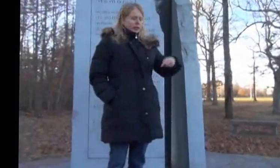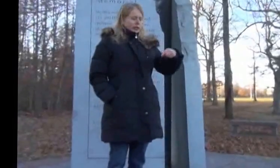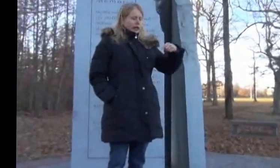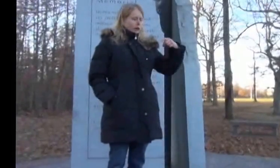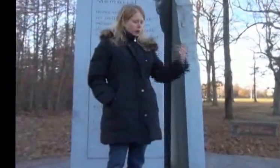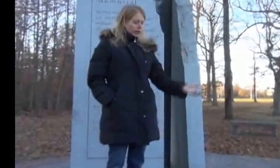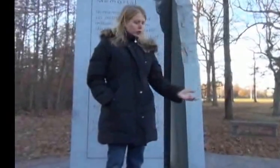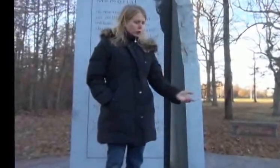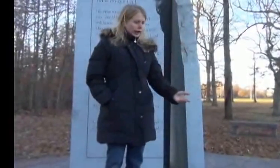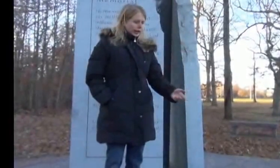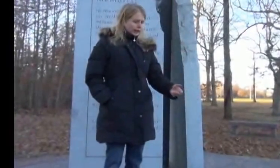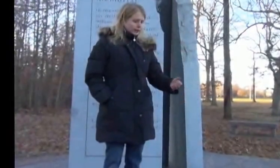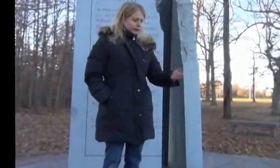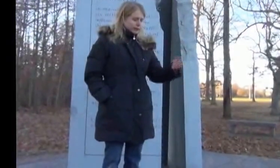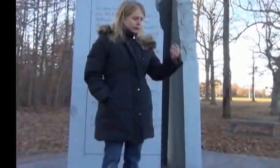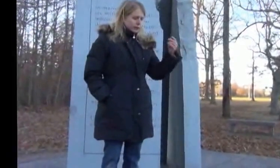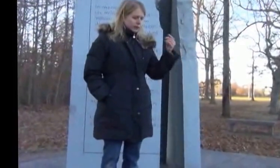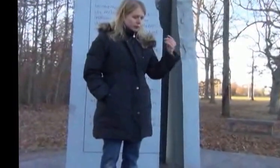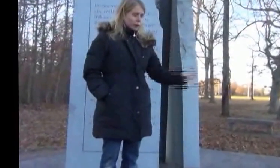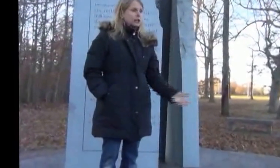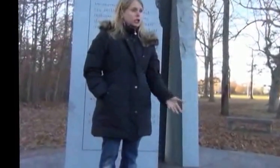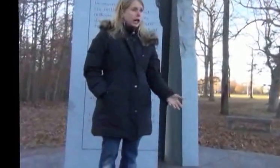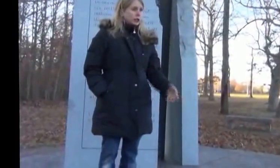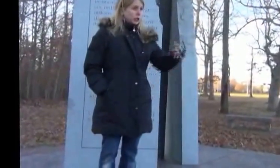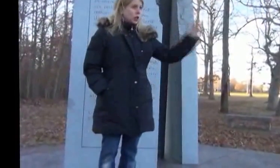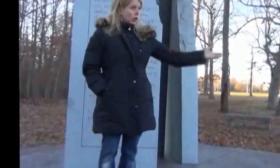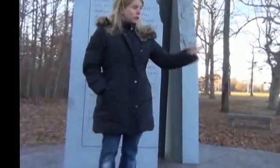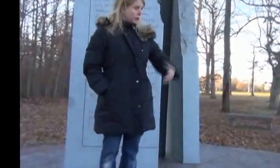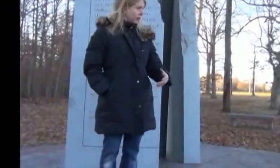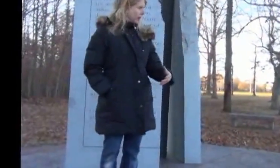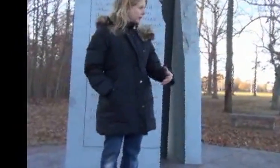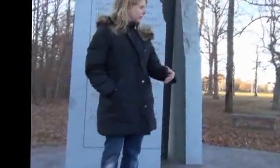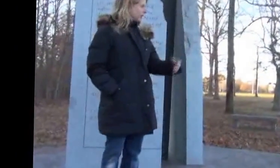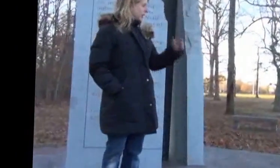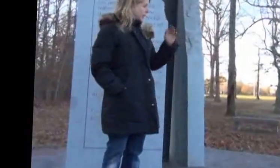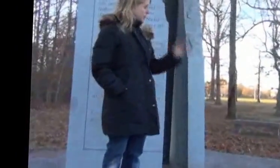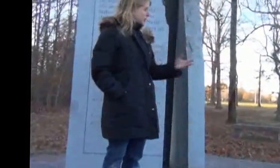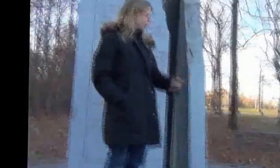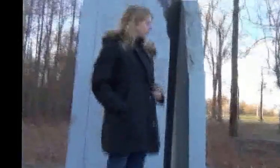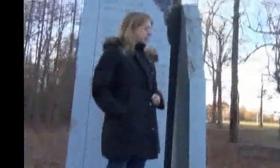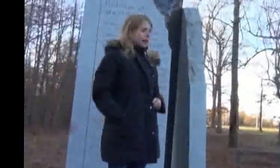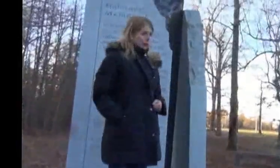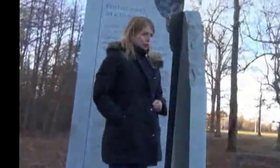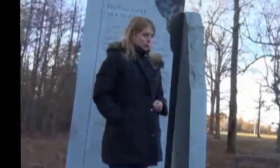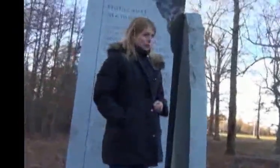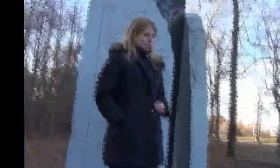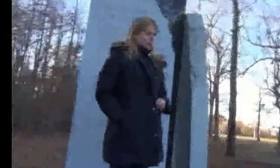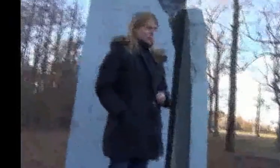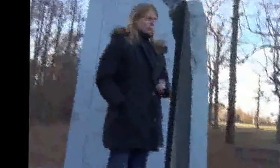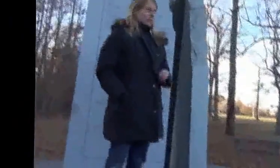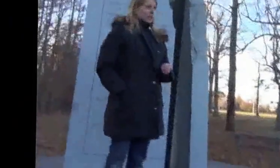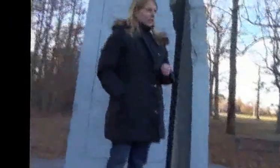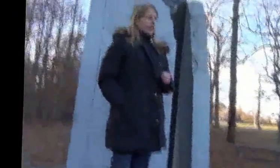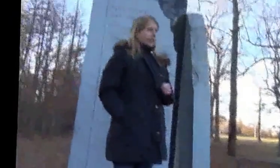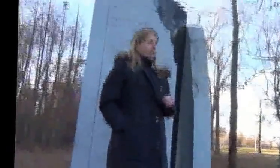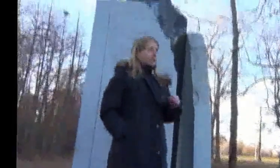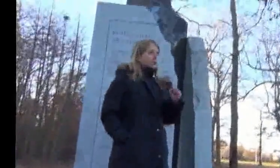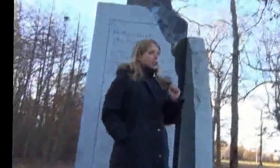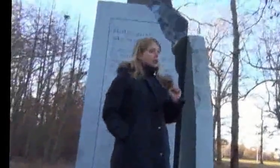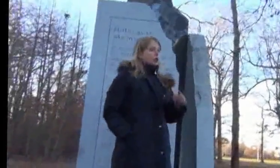I was on a train. The French doctor called for me. And I was coming into Auschwitz. And I was on a